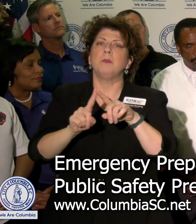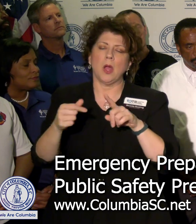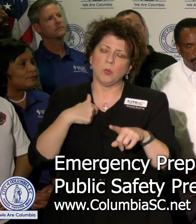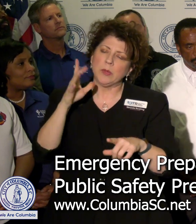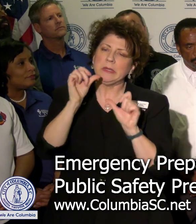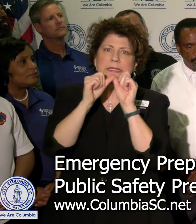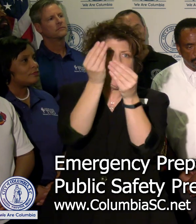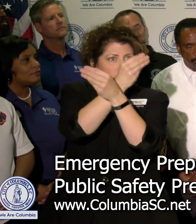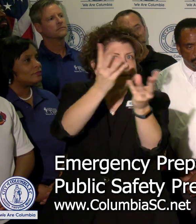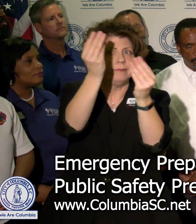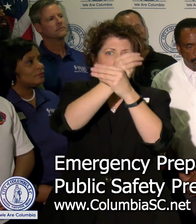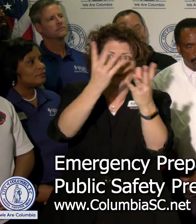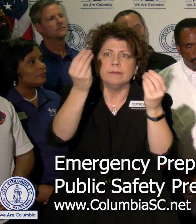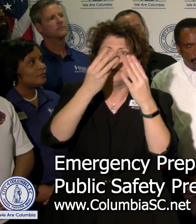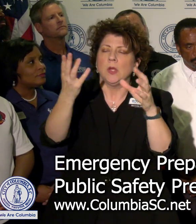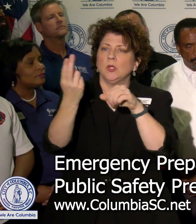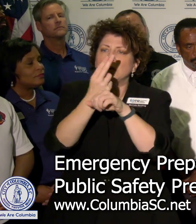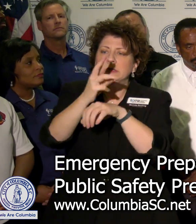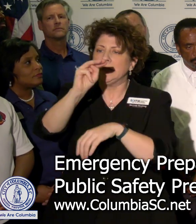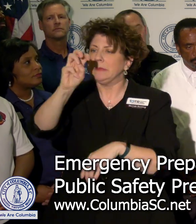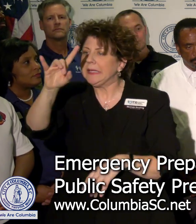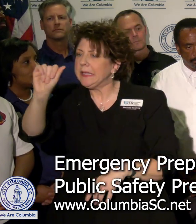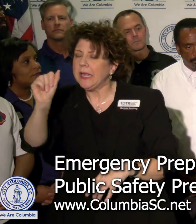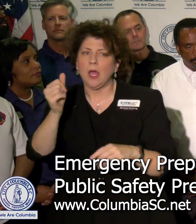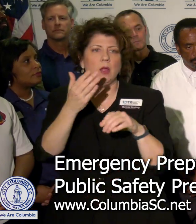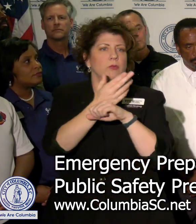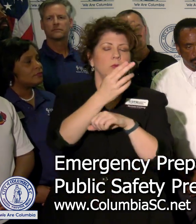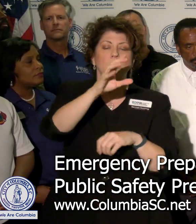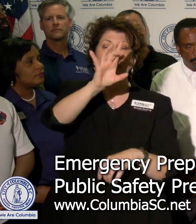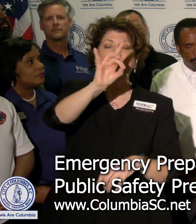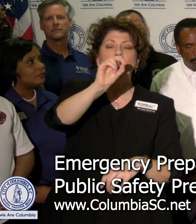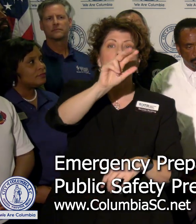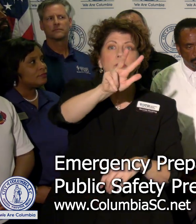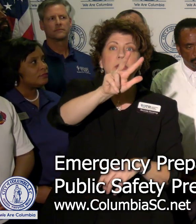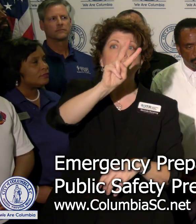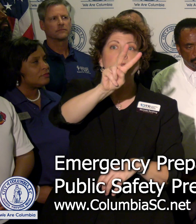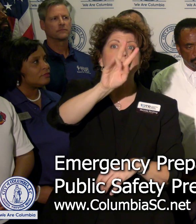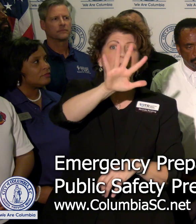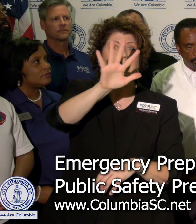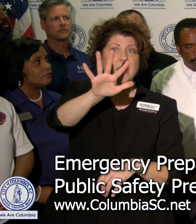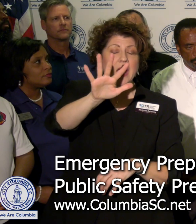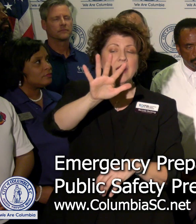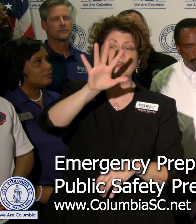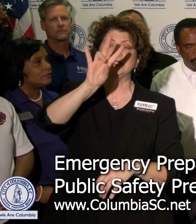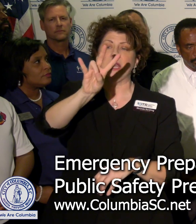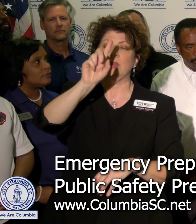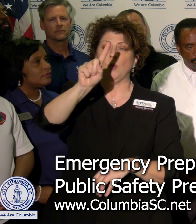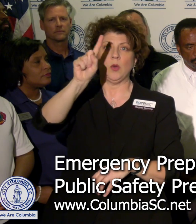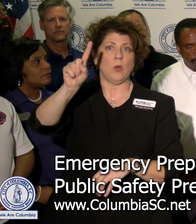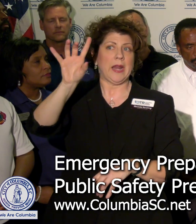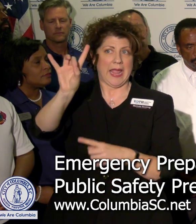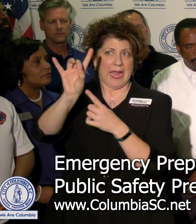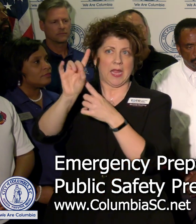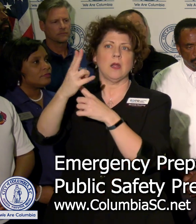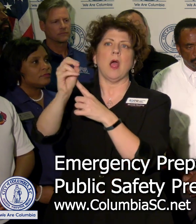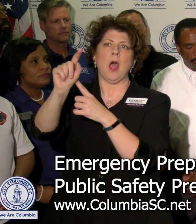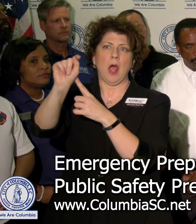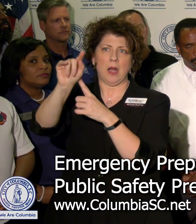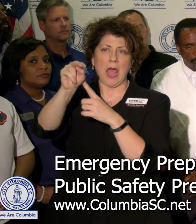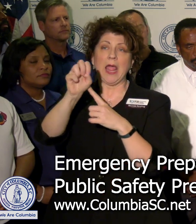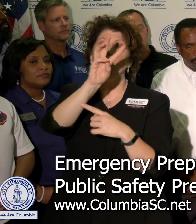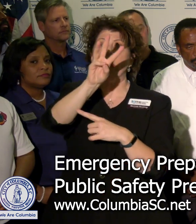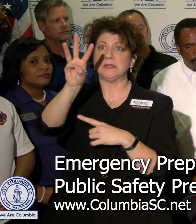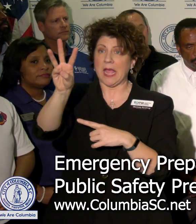public informed through the media, through our hotline at 803-255-7118, at our